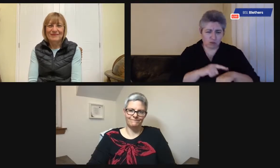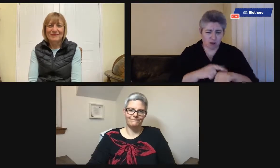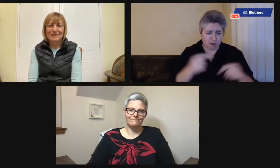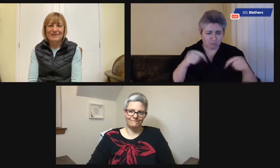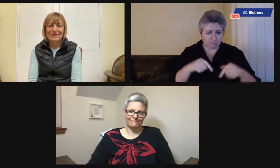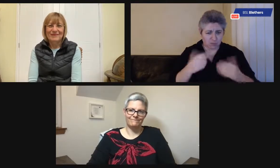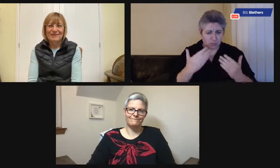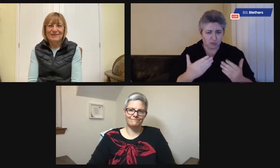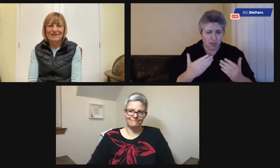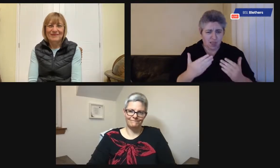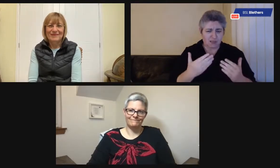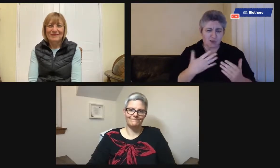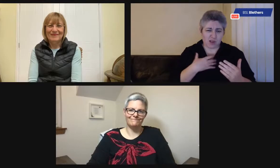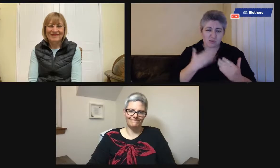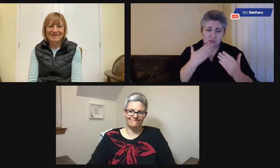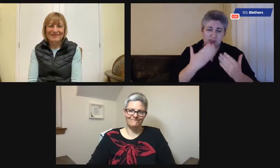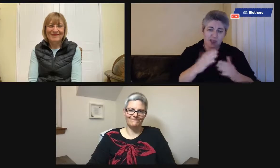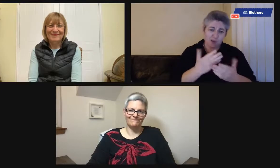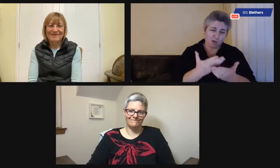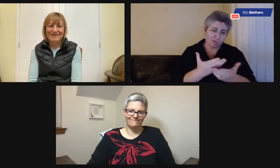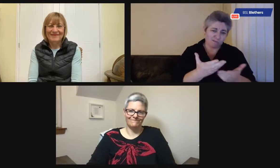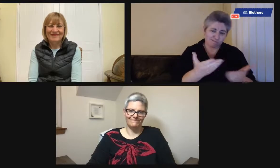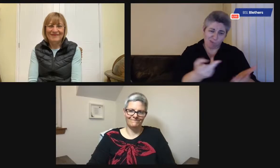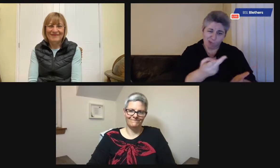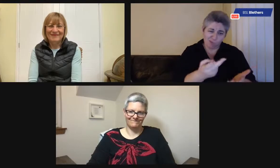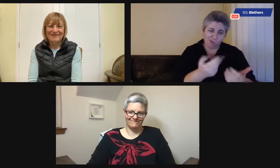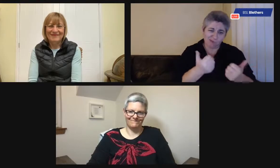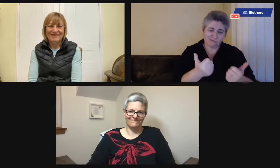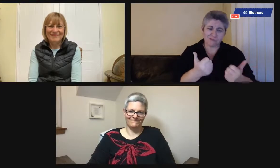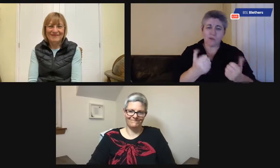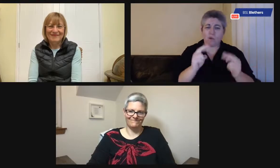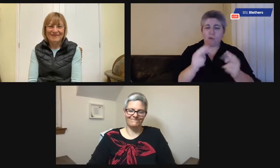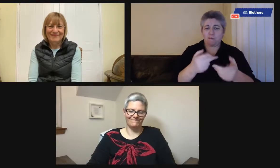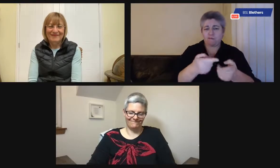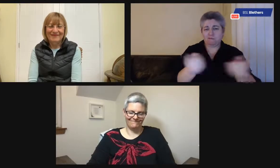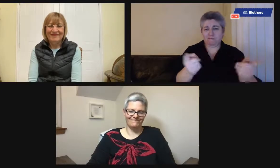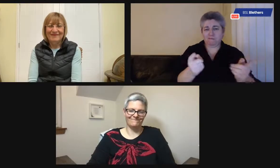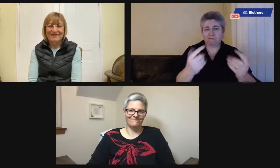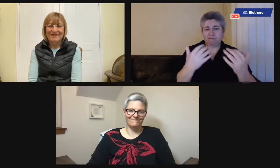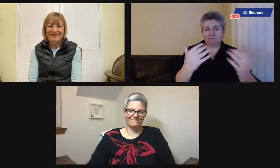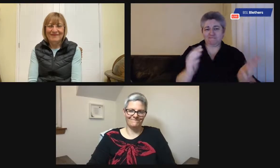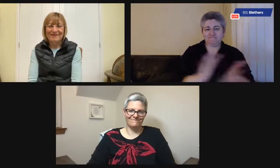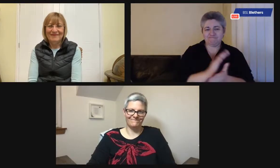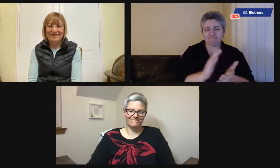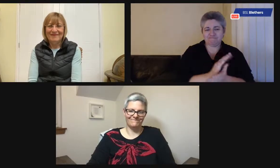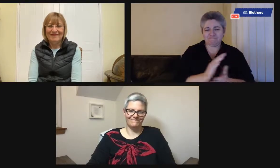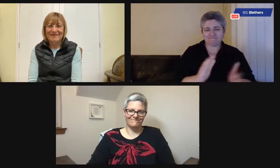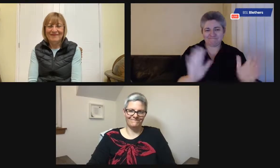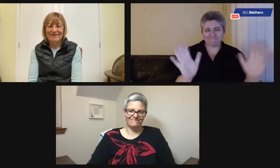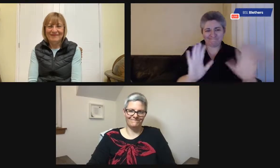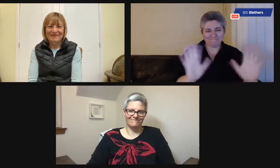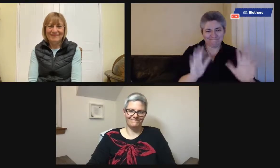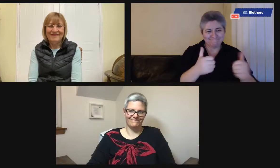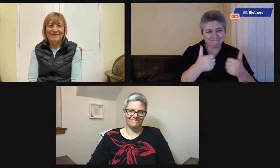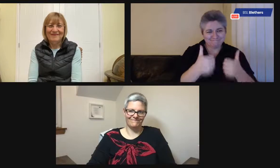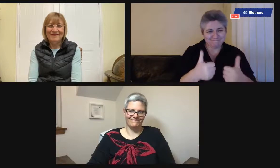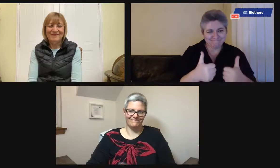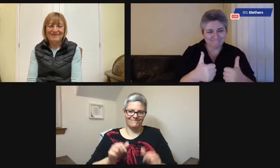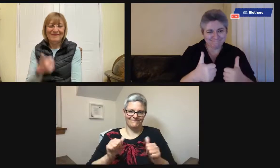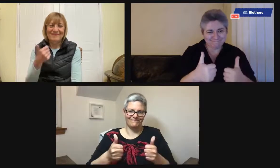specialist care. Thank you very much to our guests tonight for your time. You've both been wonderful. I hope, audience, you've